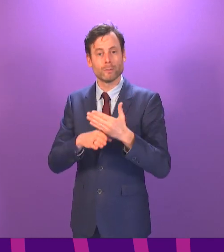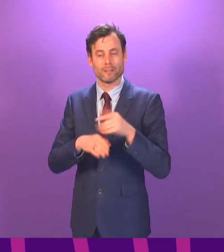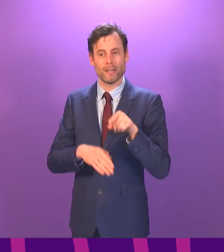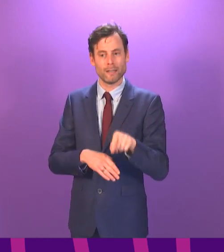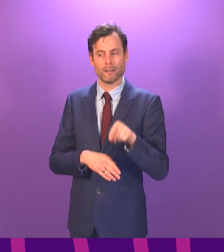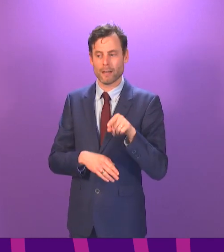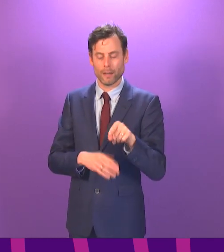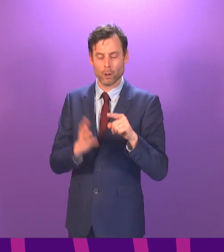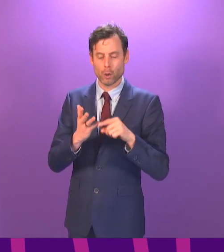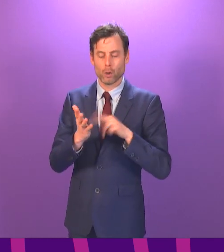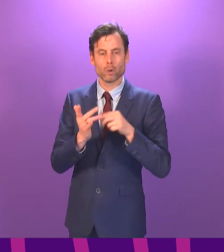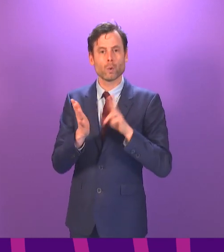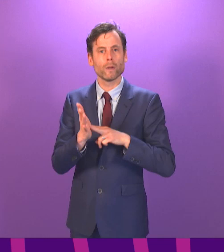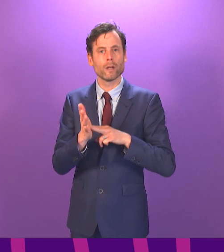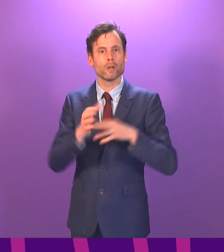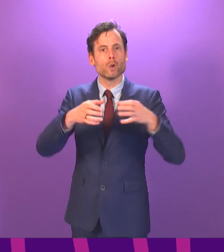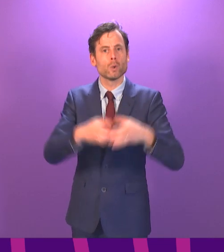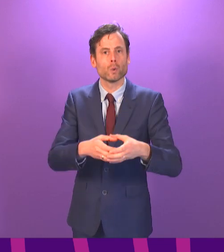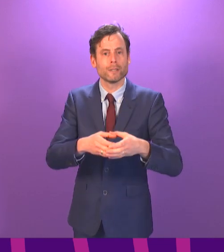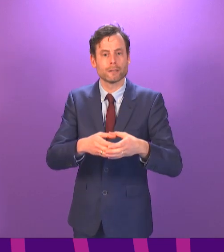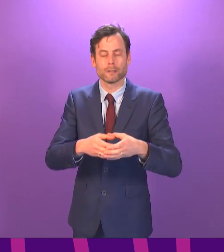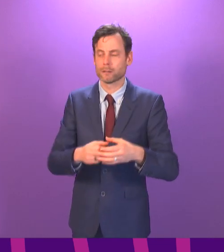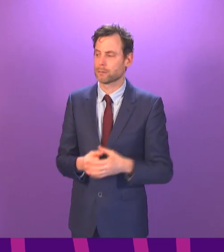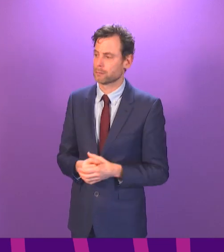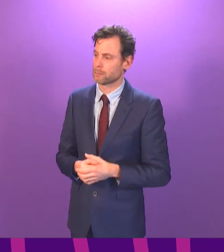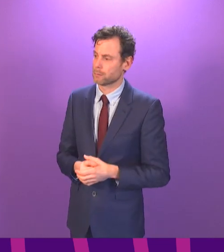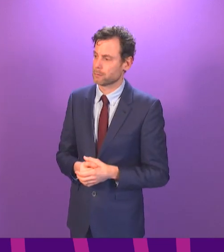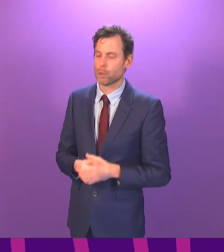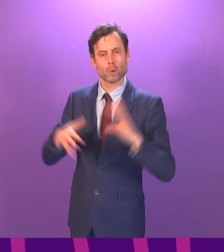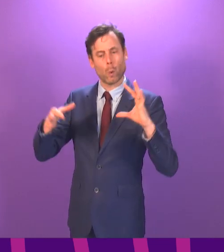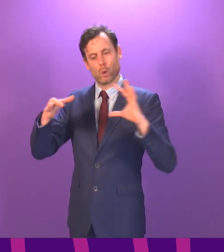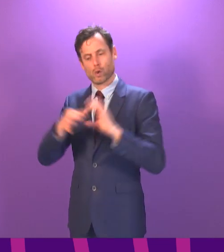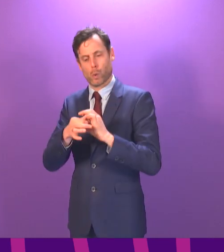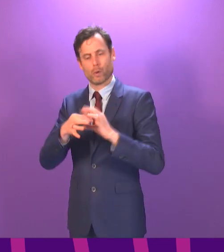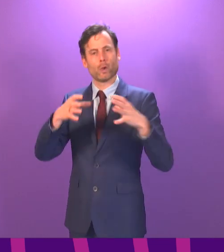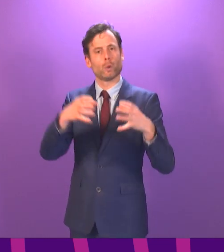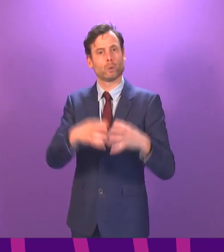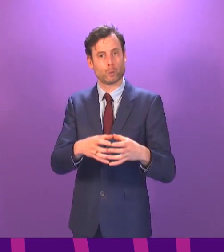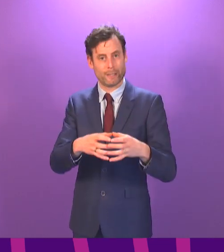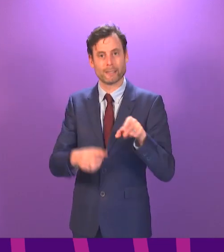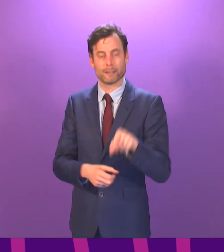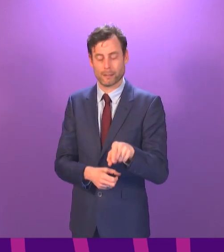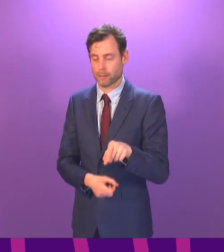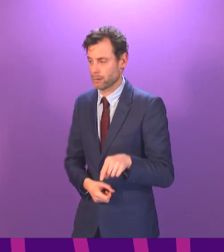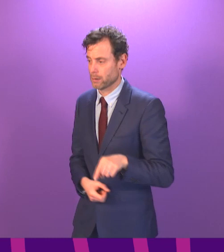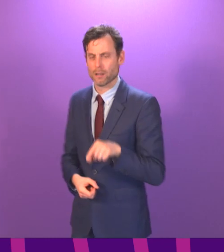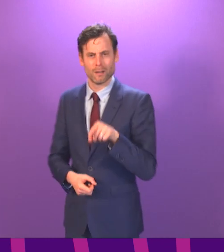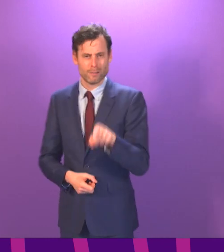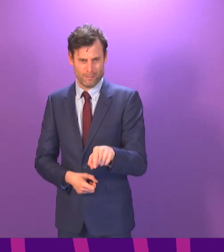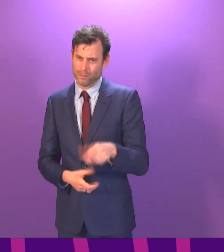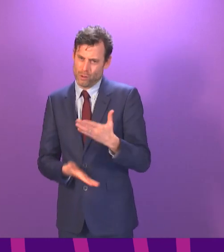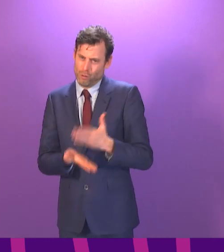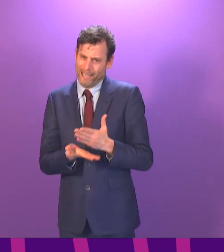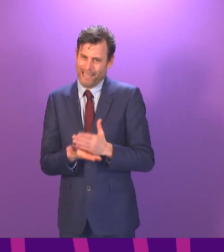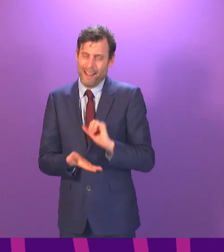knowledge of Scottish issues is only deemed desirable. Does the First Minister agree that this unit is in no more than a costly,